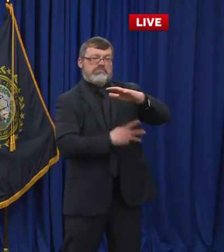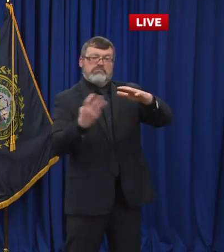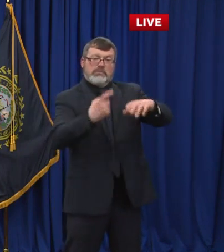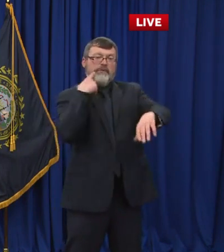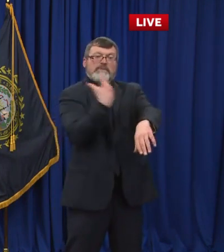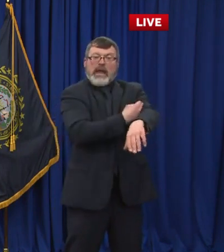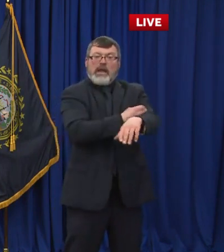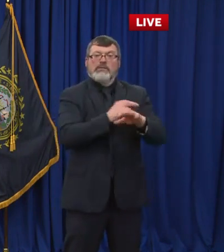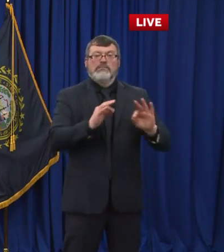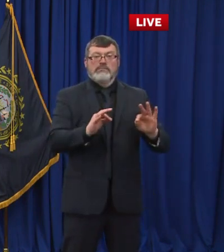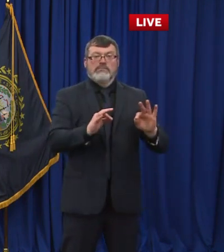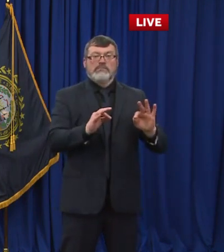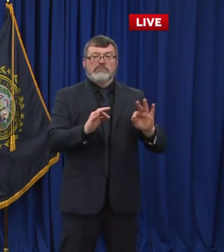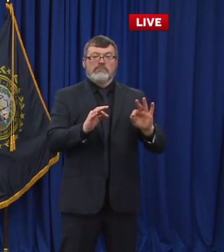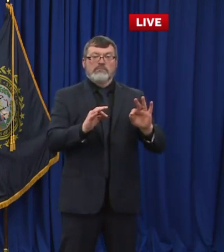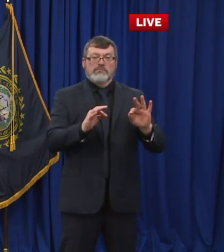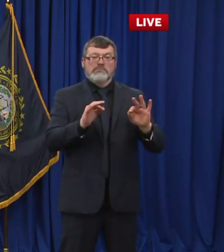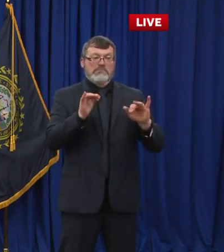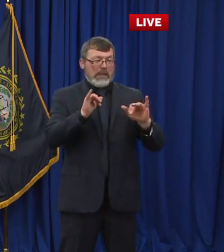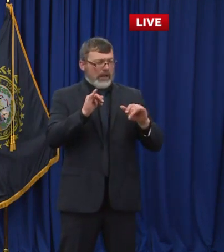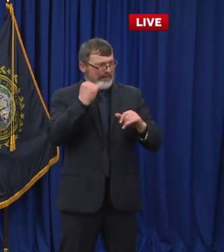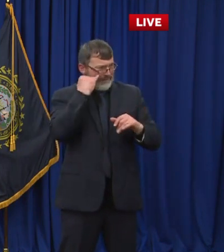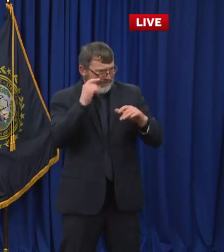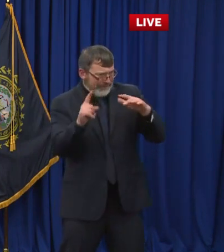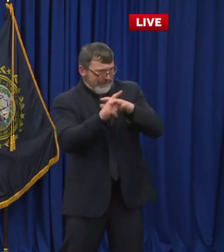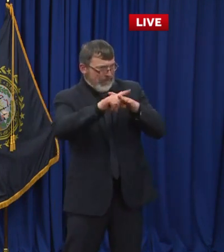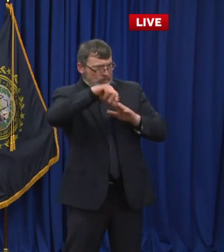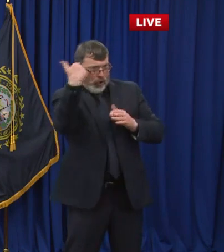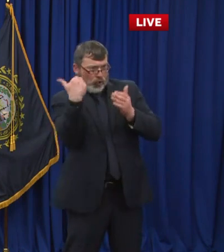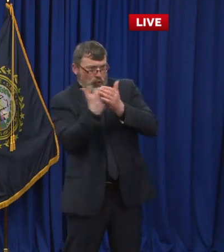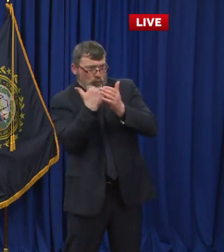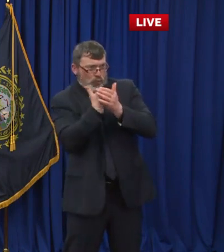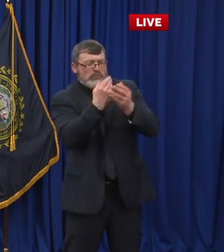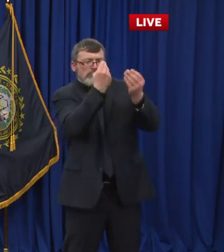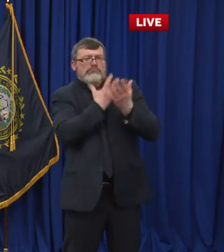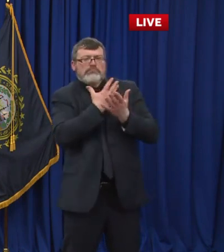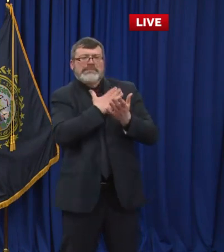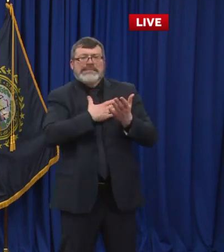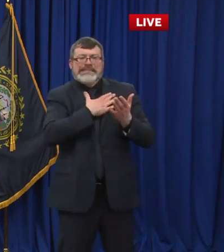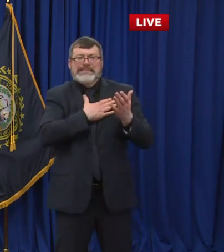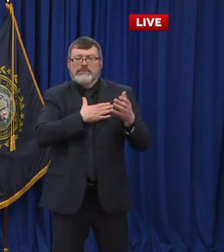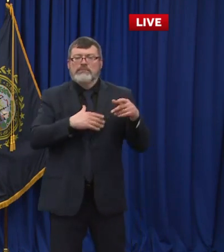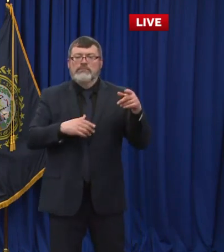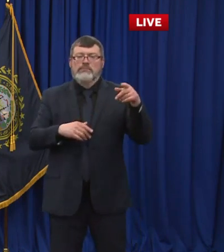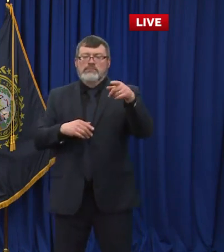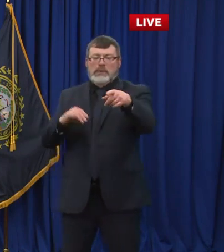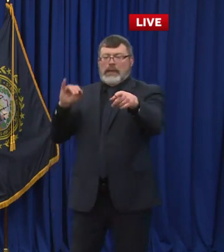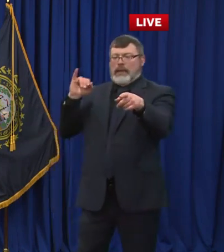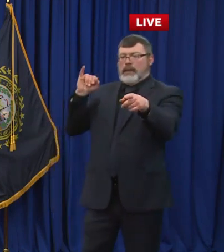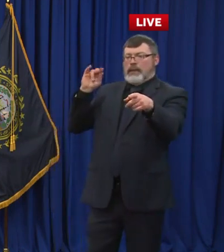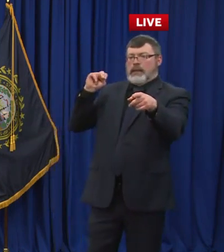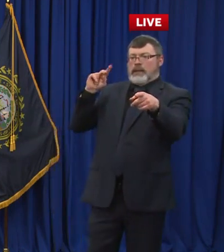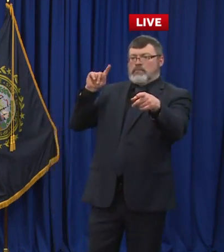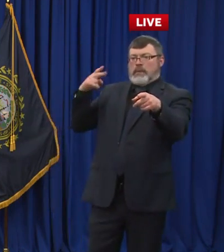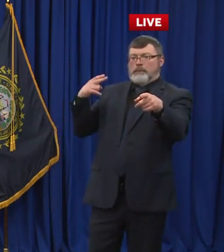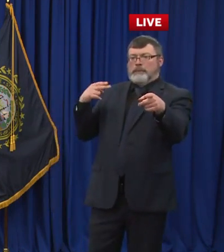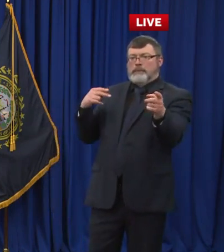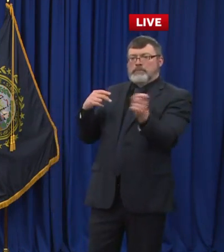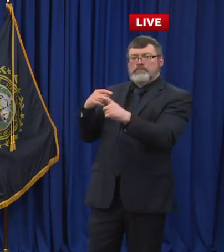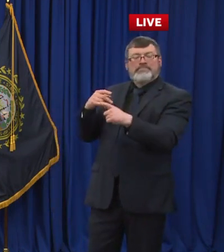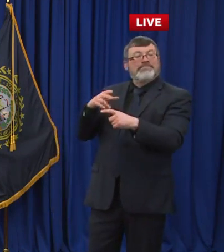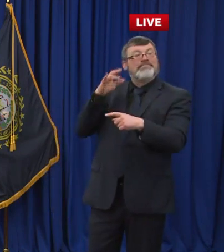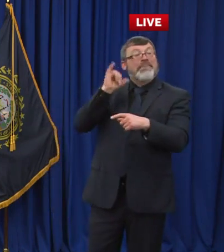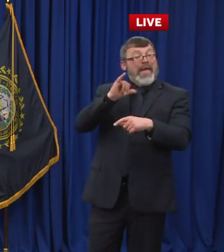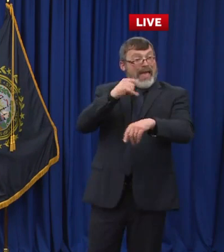cases out there to return immunity. Are we getting there? no. Look, what